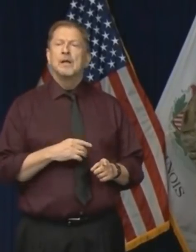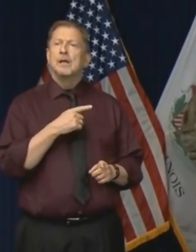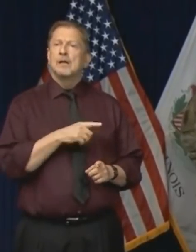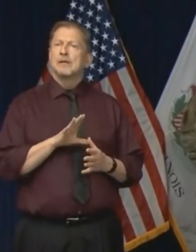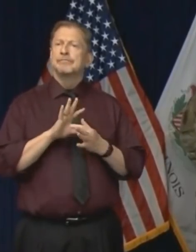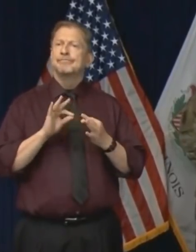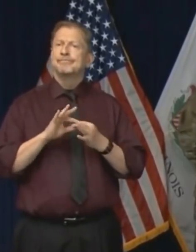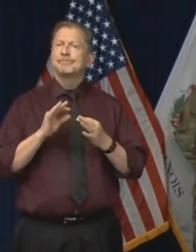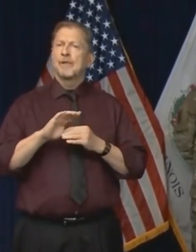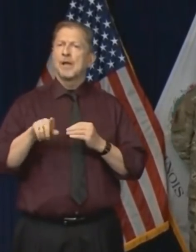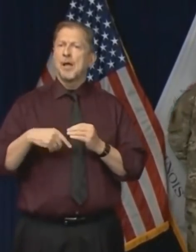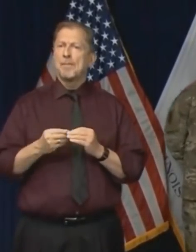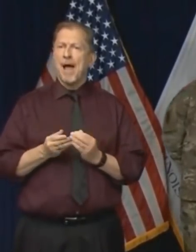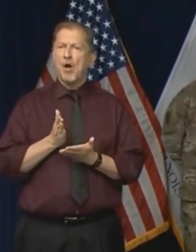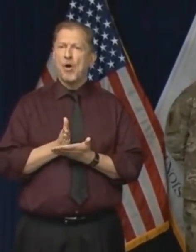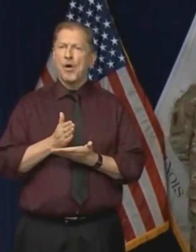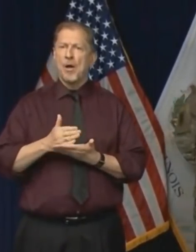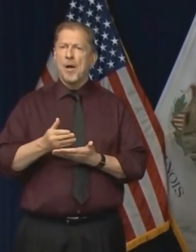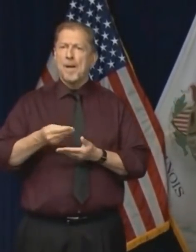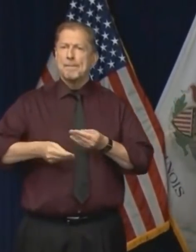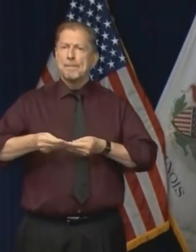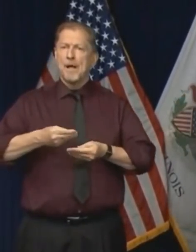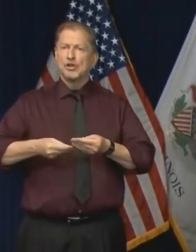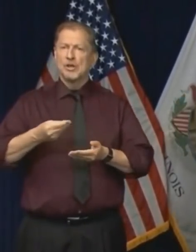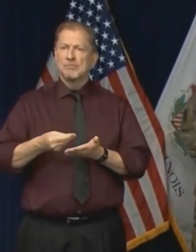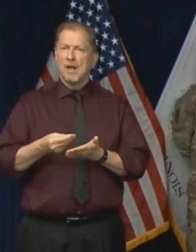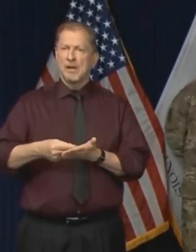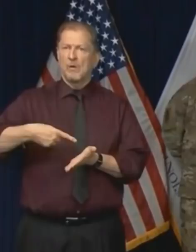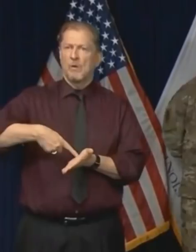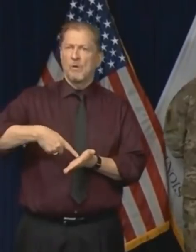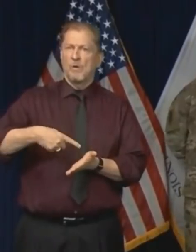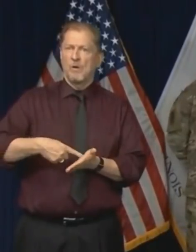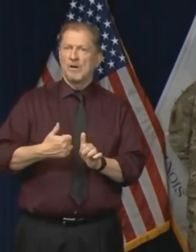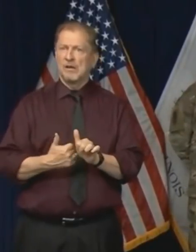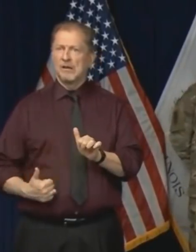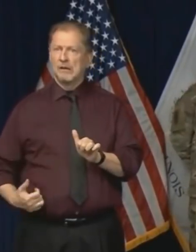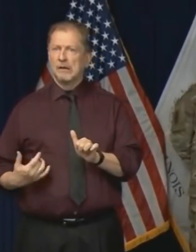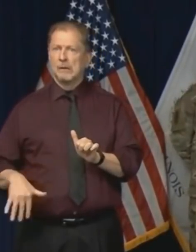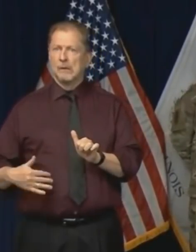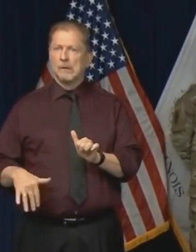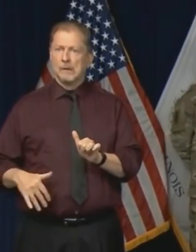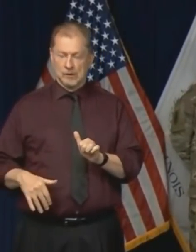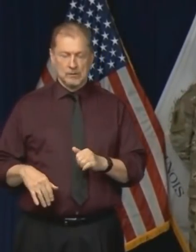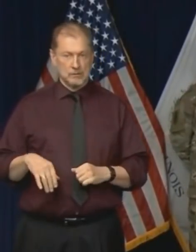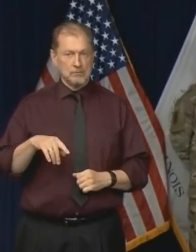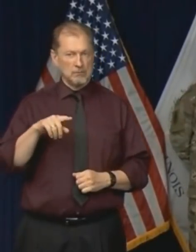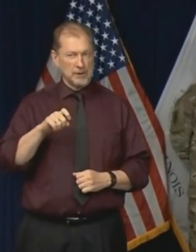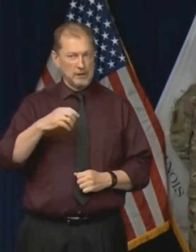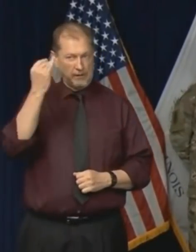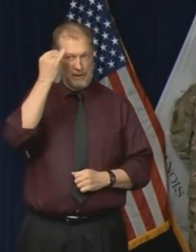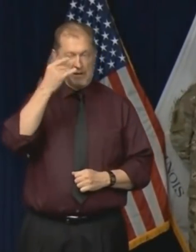numbers, which sound pretty scary, is it time to rethink the graduated income tax?